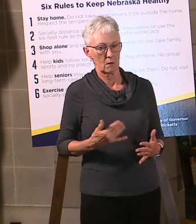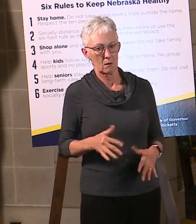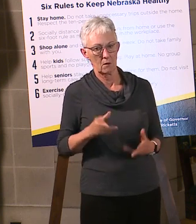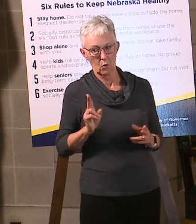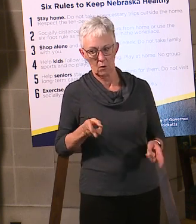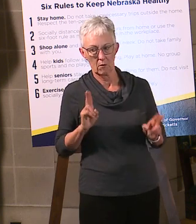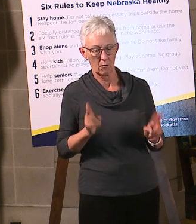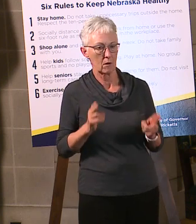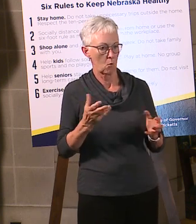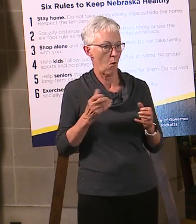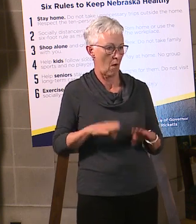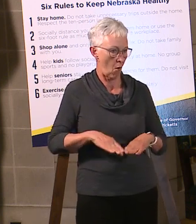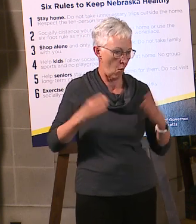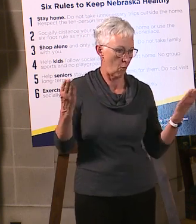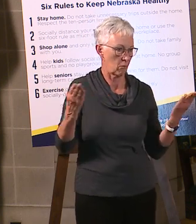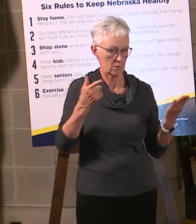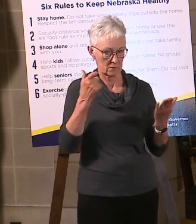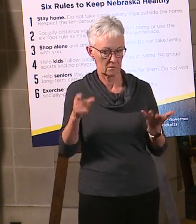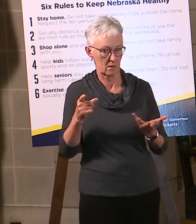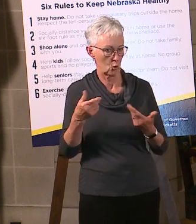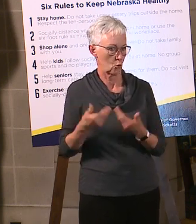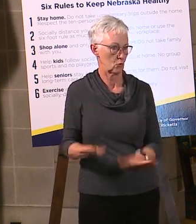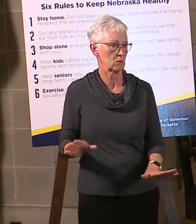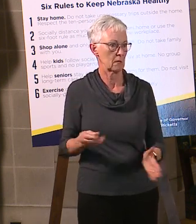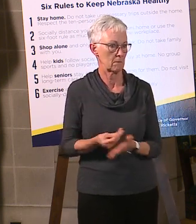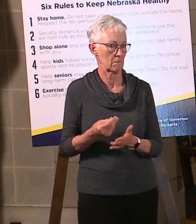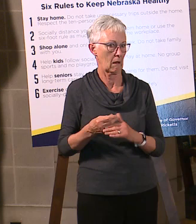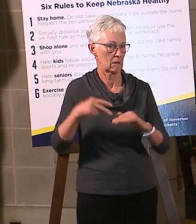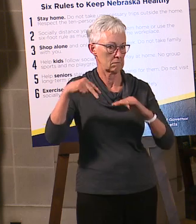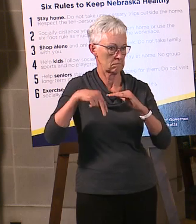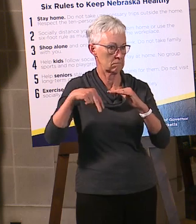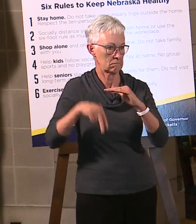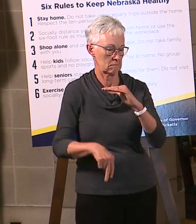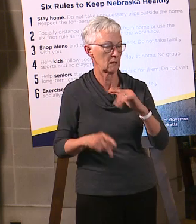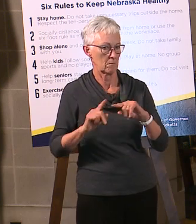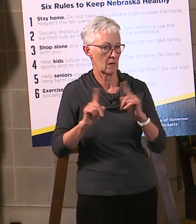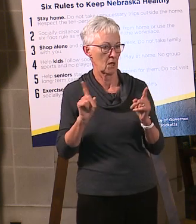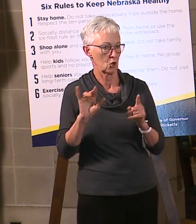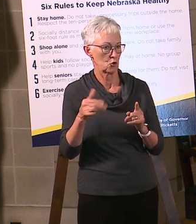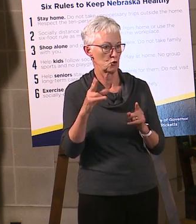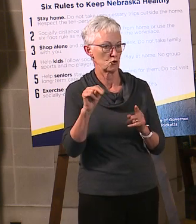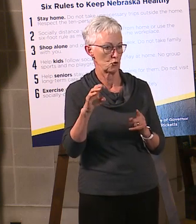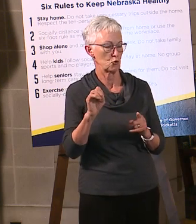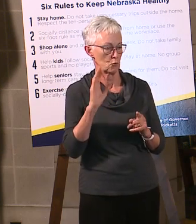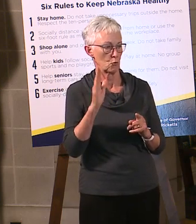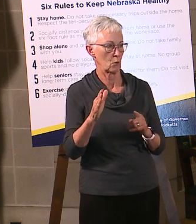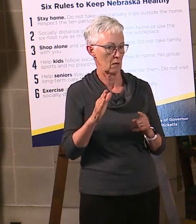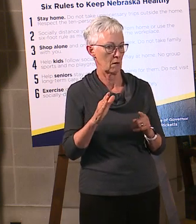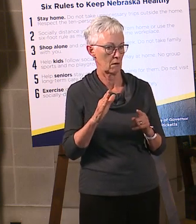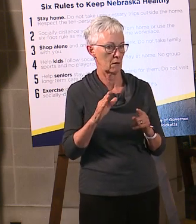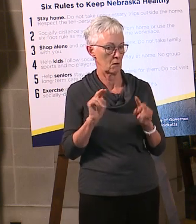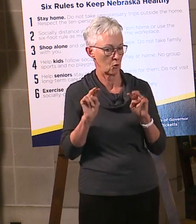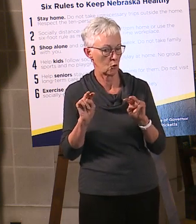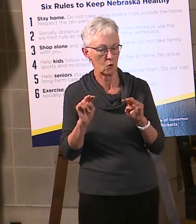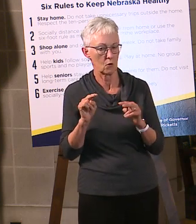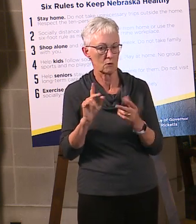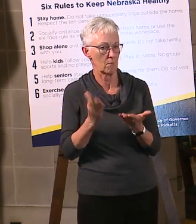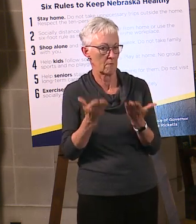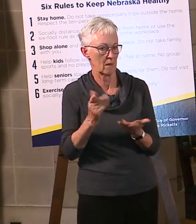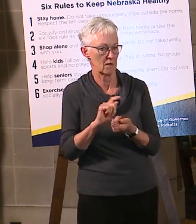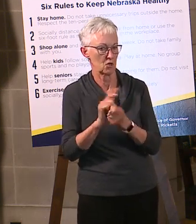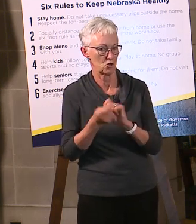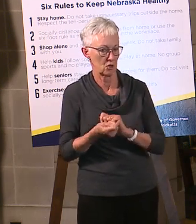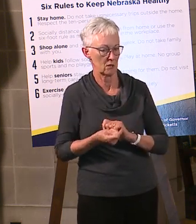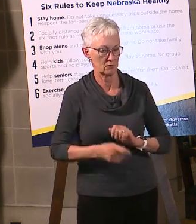we're putting in place. We understand that. And we'll be looking to take other steps as we go into June. So I have one or two more questions. Yeah, Lee. There was that